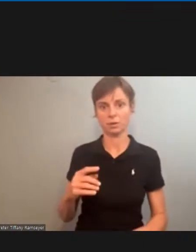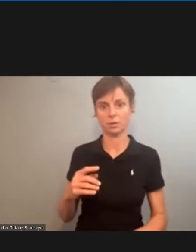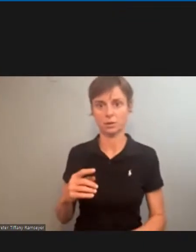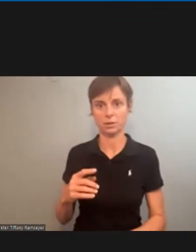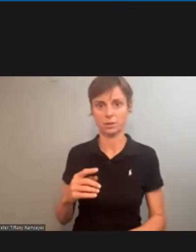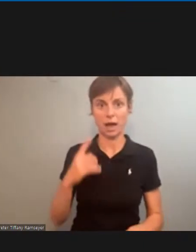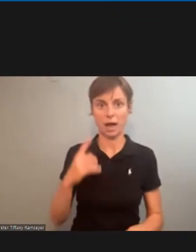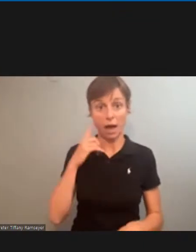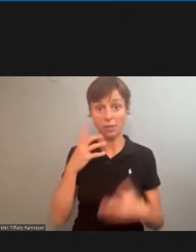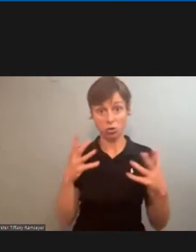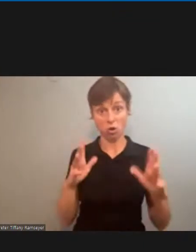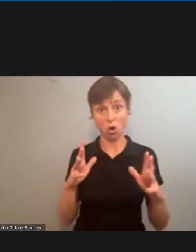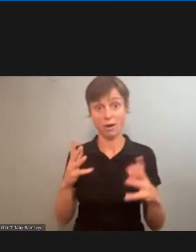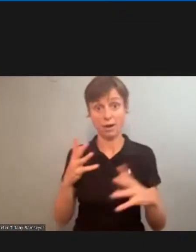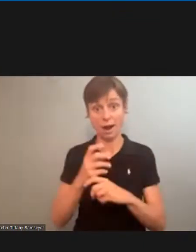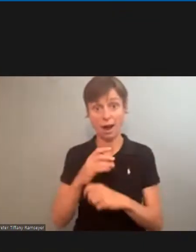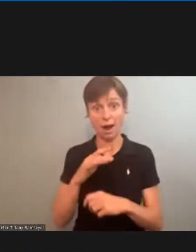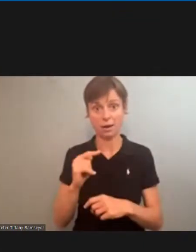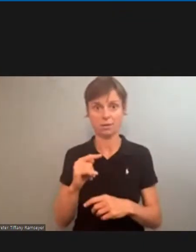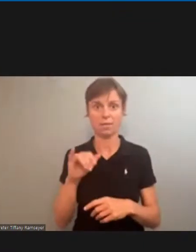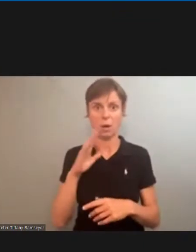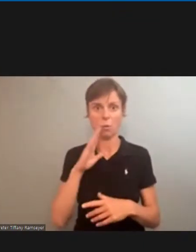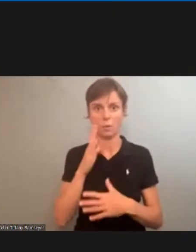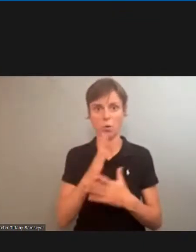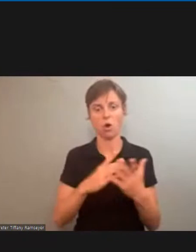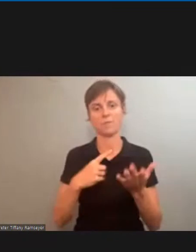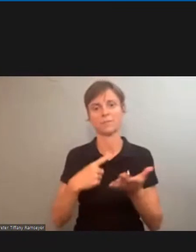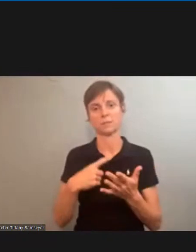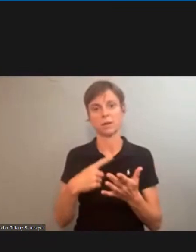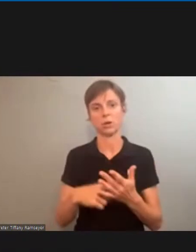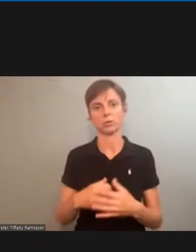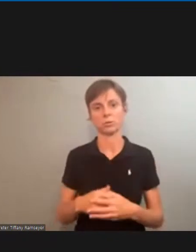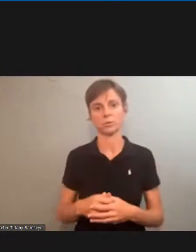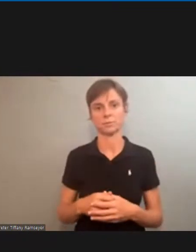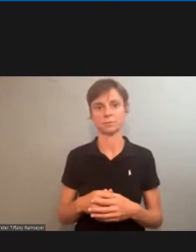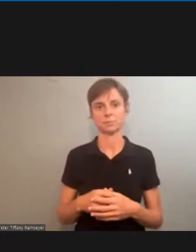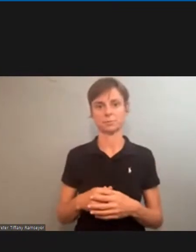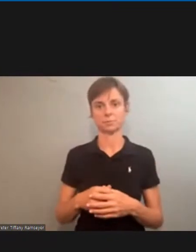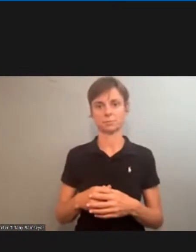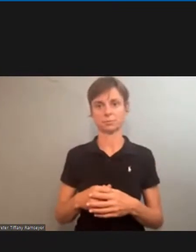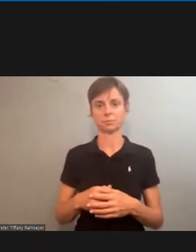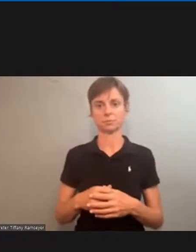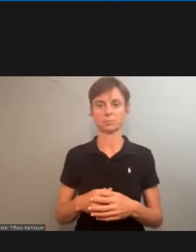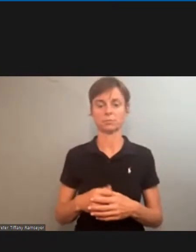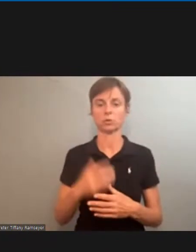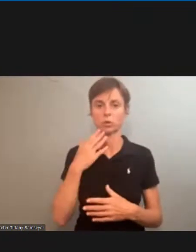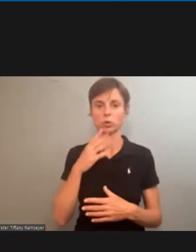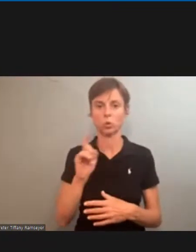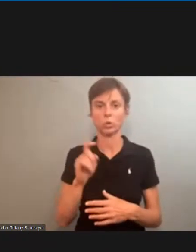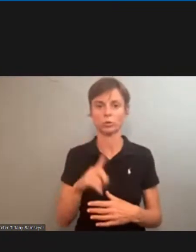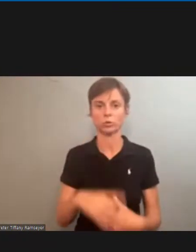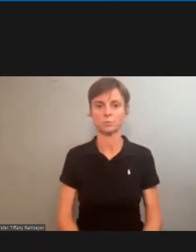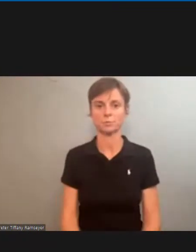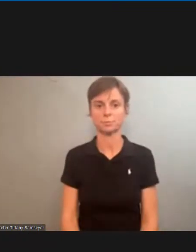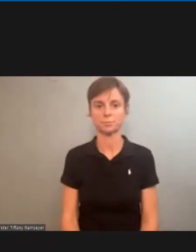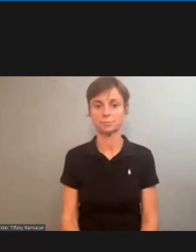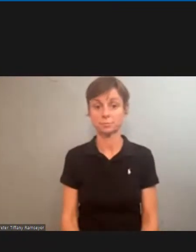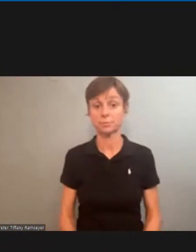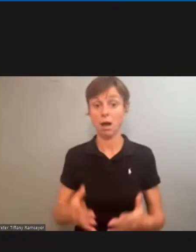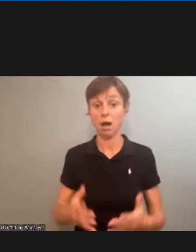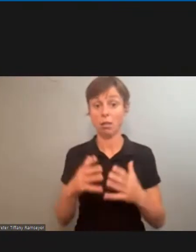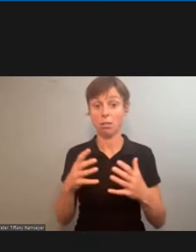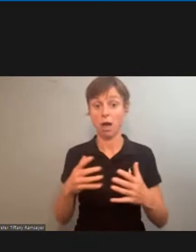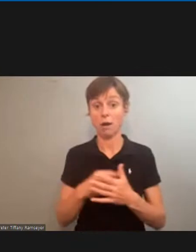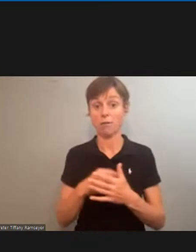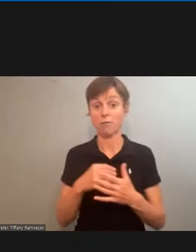and that'll be part of our discussions in the grand scheme of bargaining. I think it's a good question, because an awful lot of money